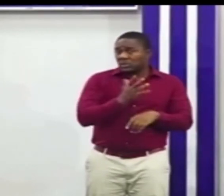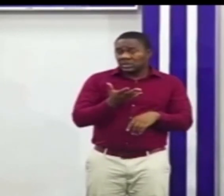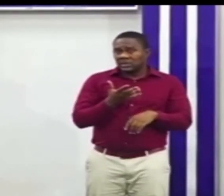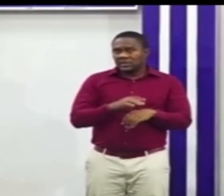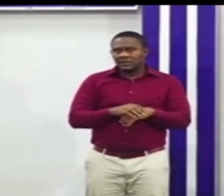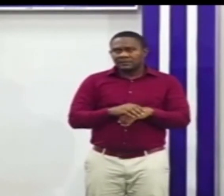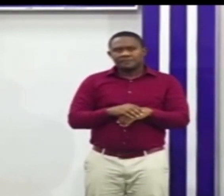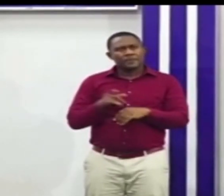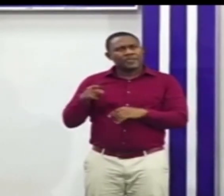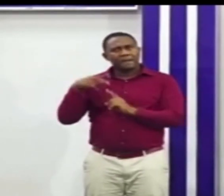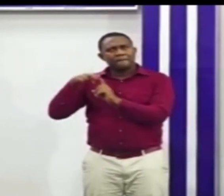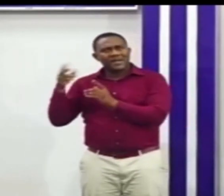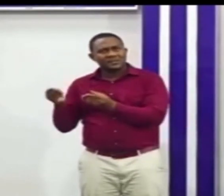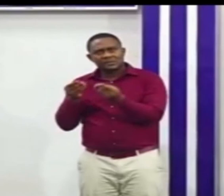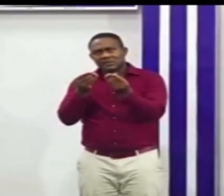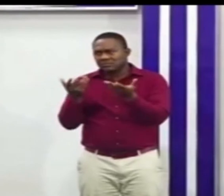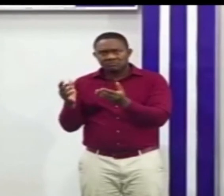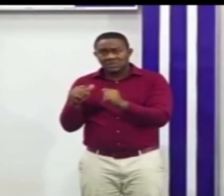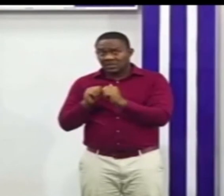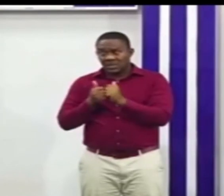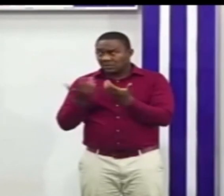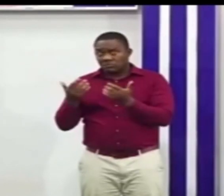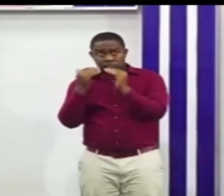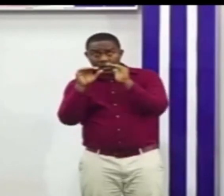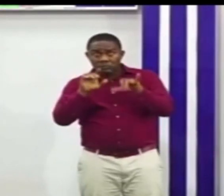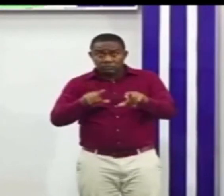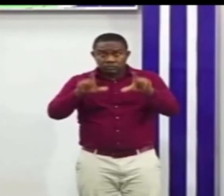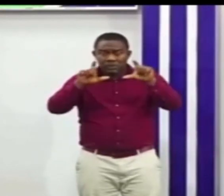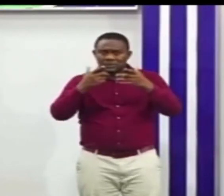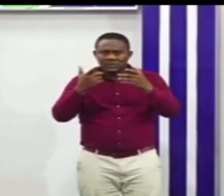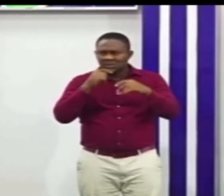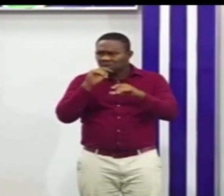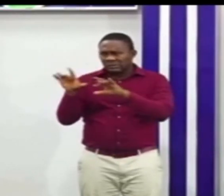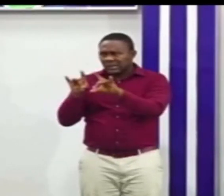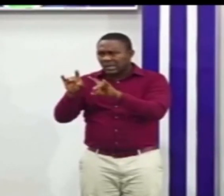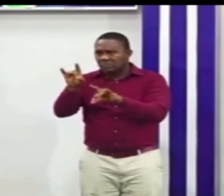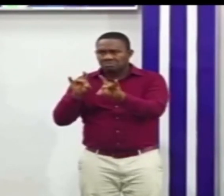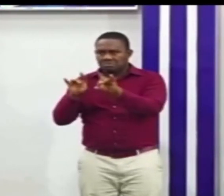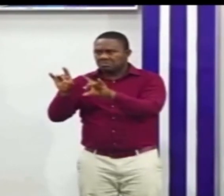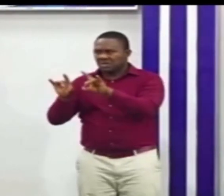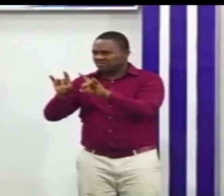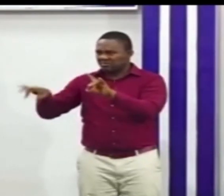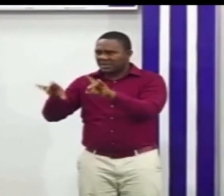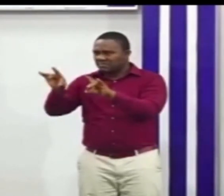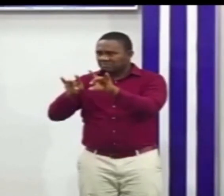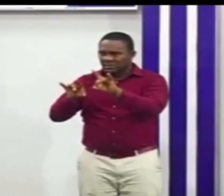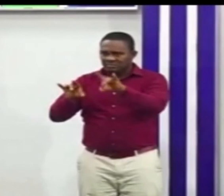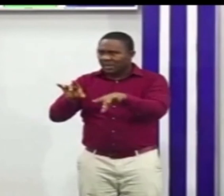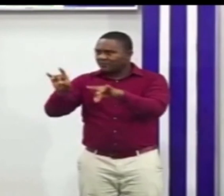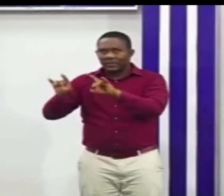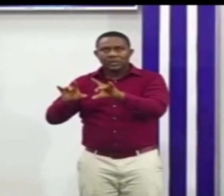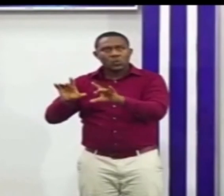come through to ensure that there's accessibility for the nation not selected people and would also be transparent and efficient